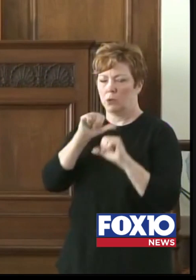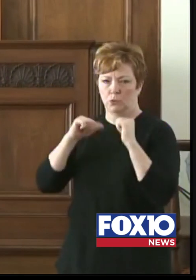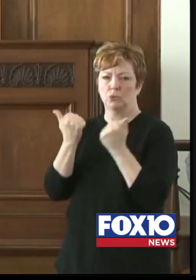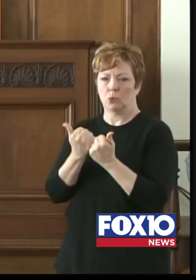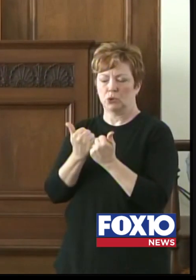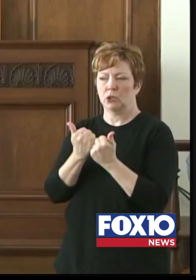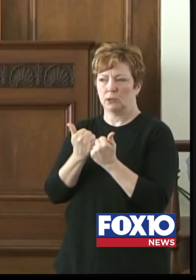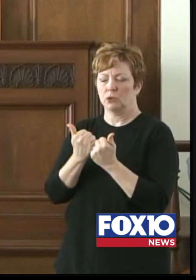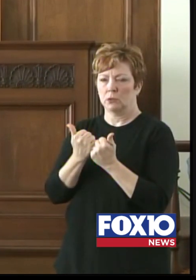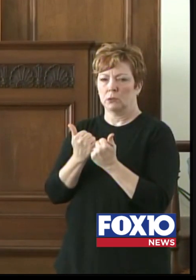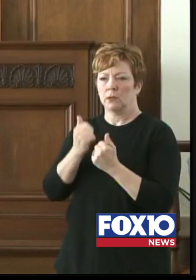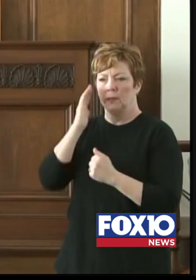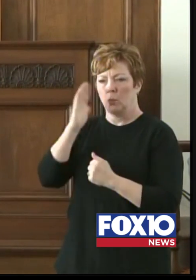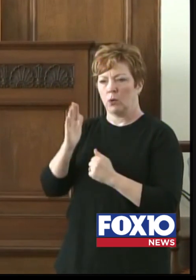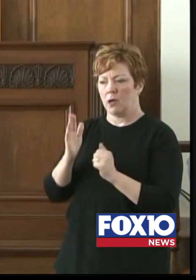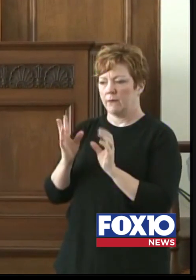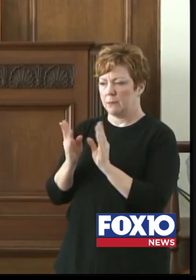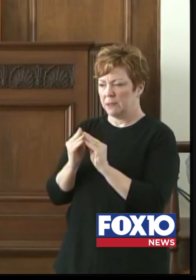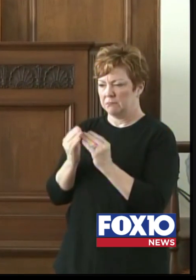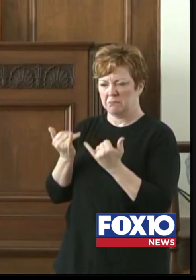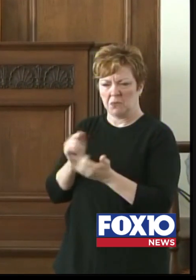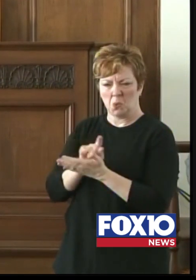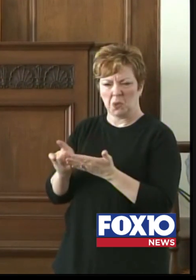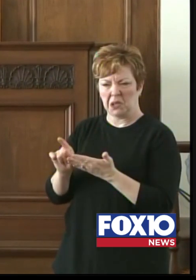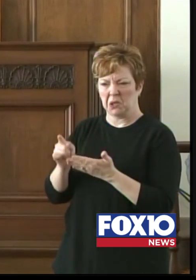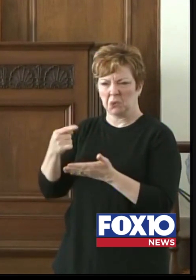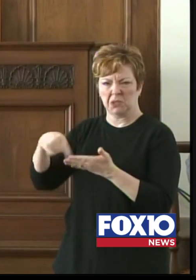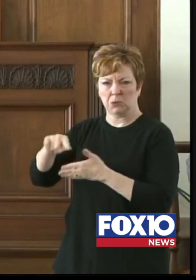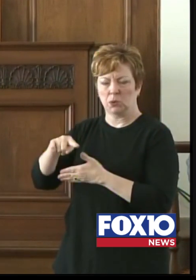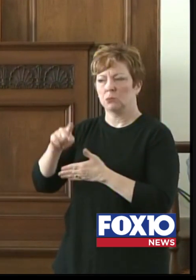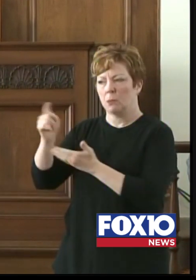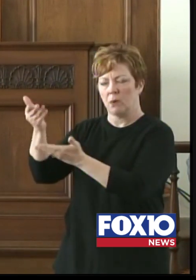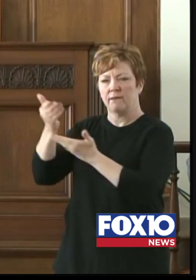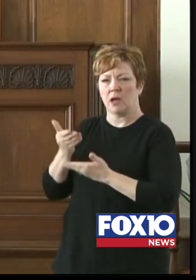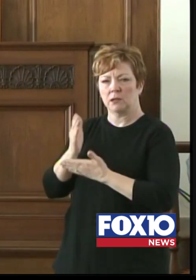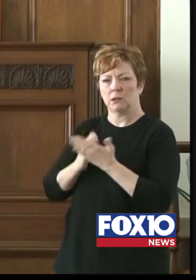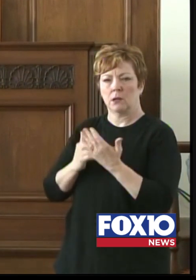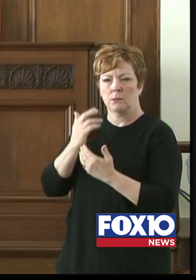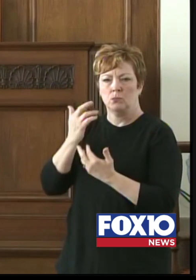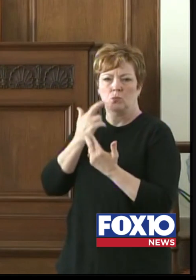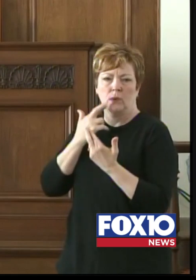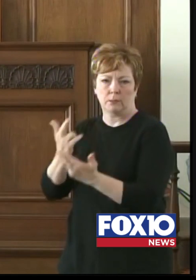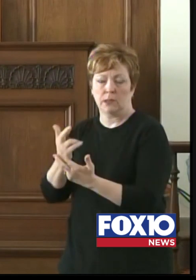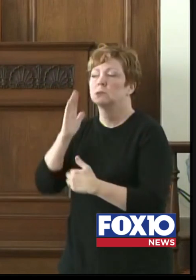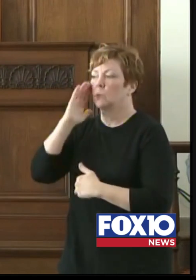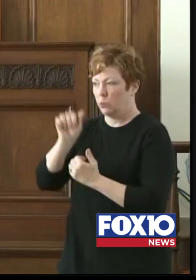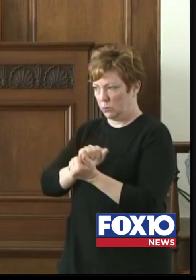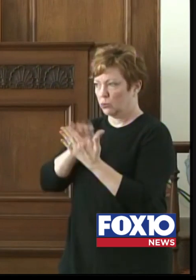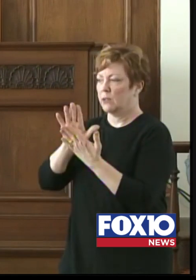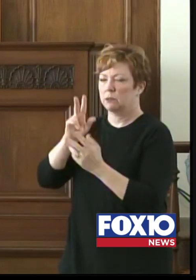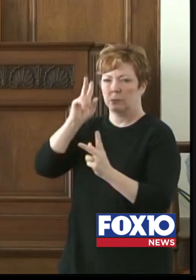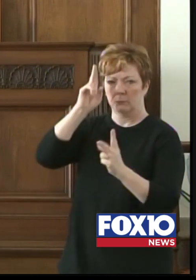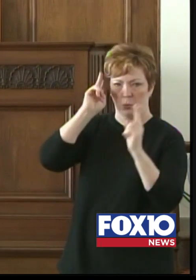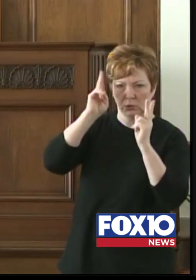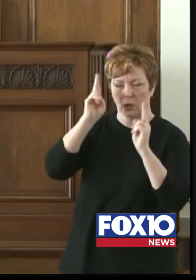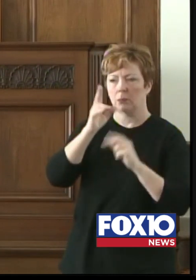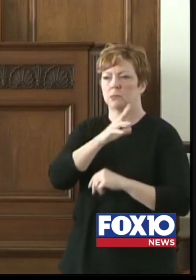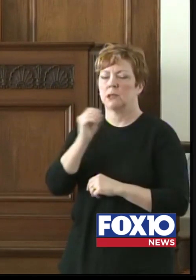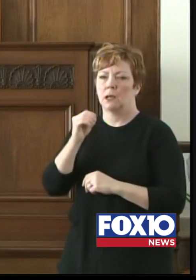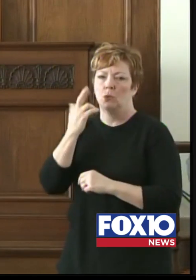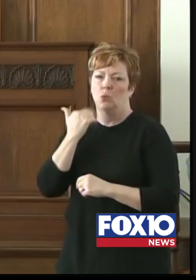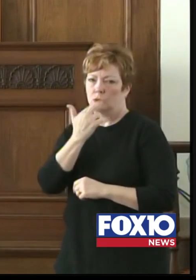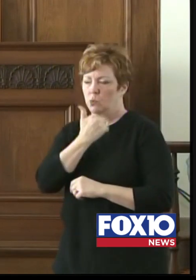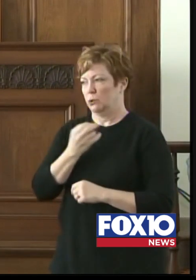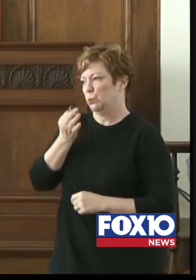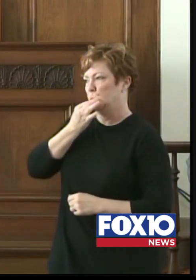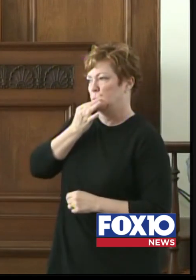with us this week or first or next to provide some recommendations. So we'll be addressing beauty shops and restaurants